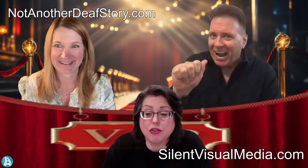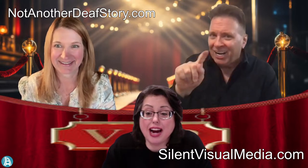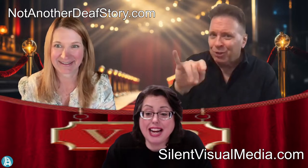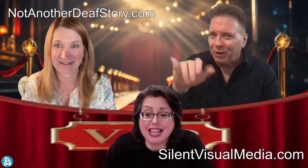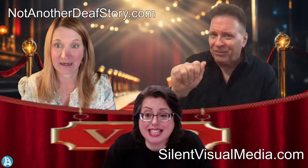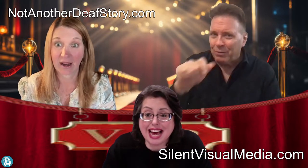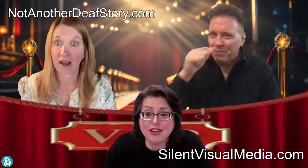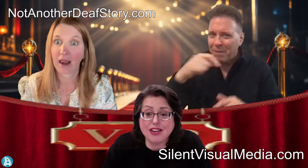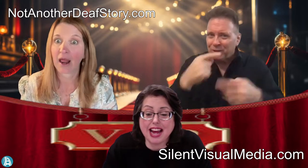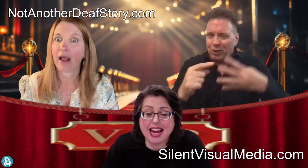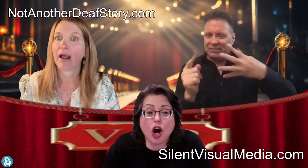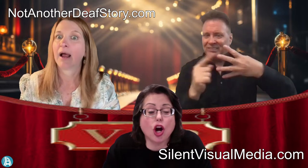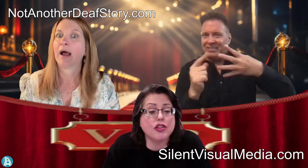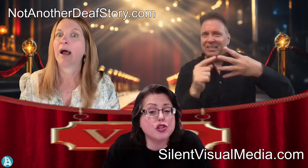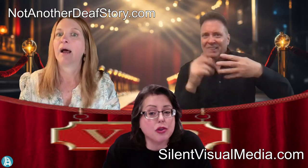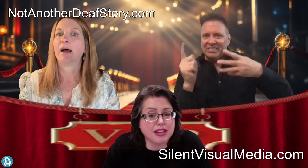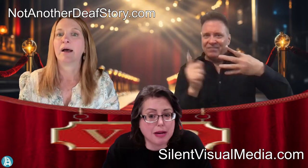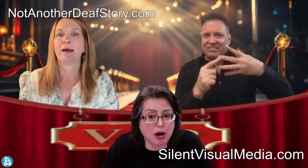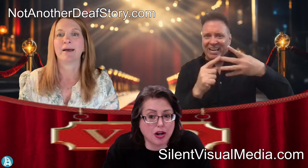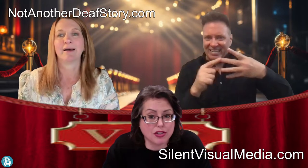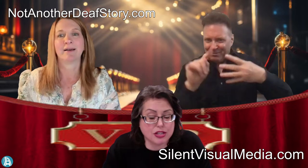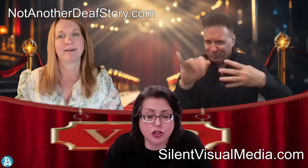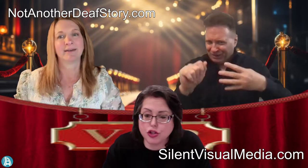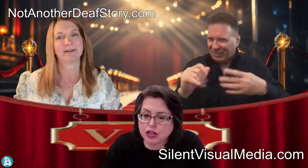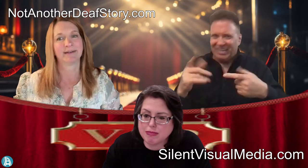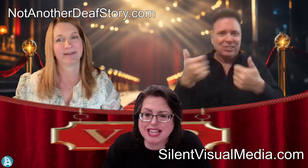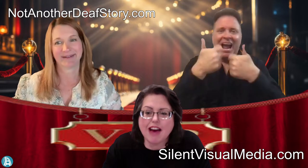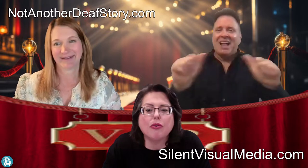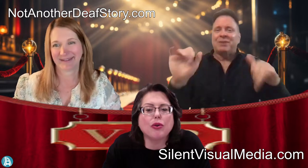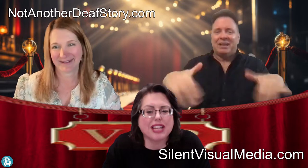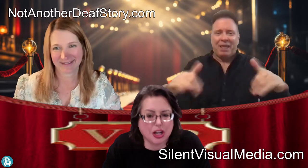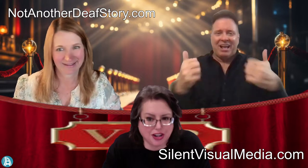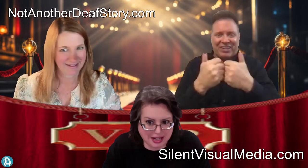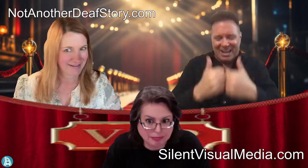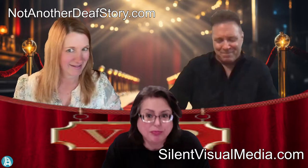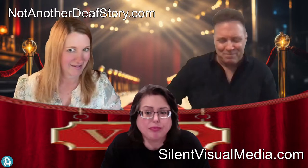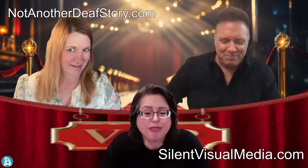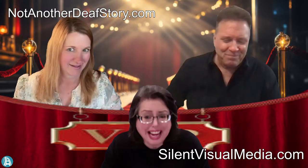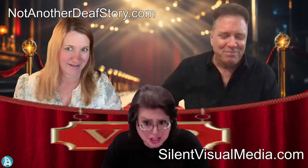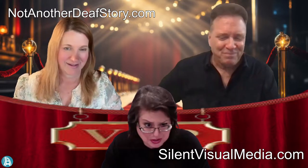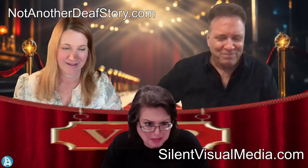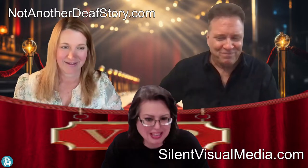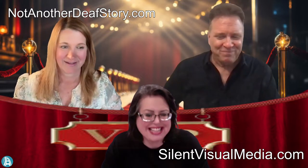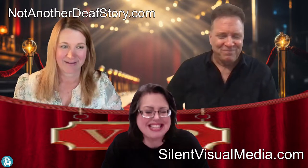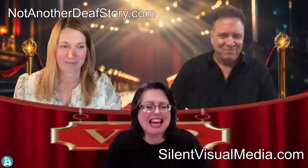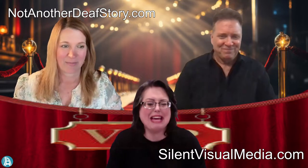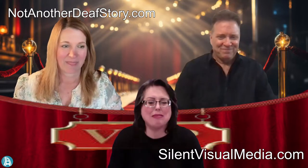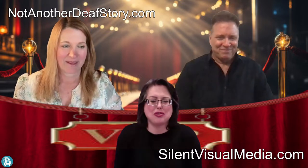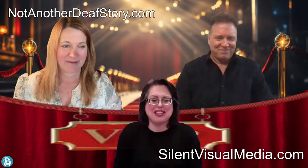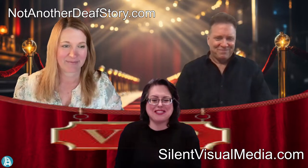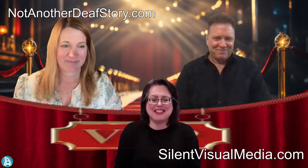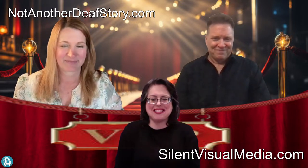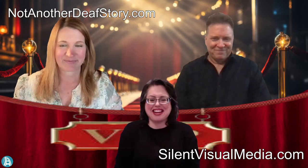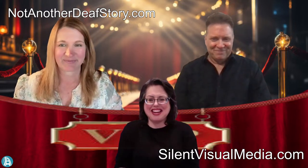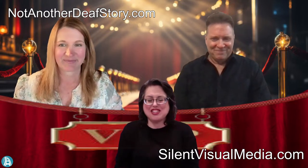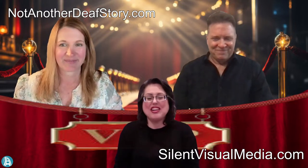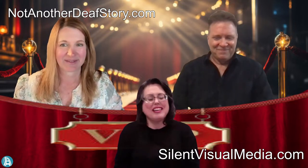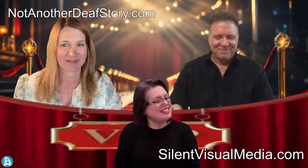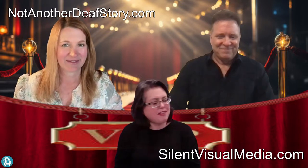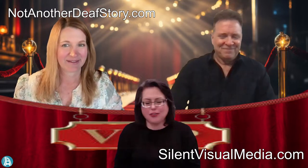Friday and Saturday are the trivia parts. So you can be deaf or hearing and you can play the game and join us on stage. Deaf